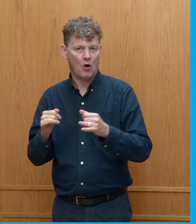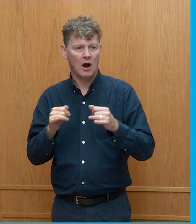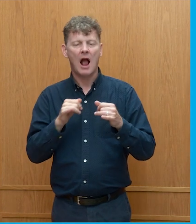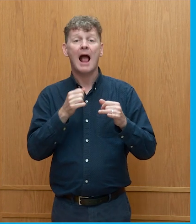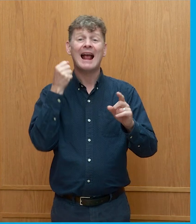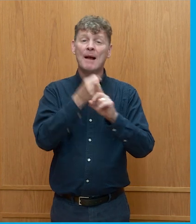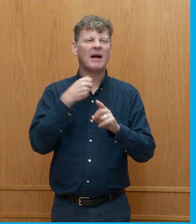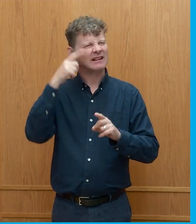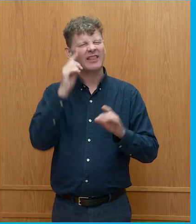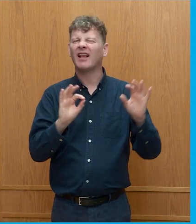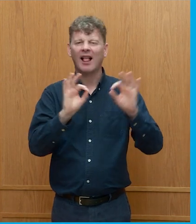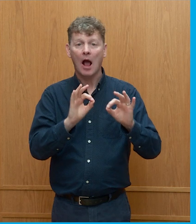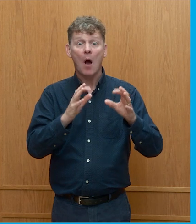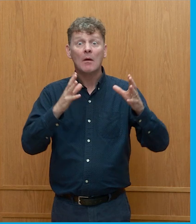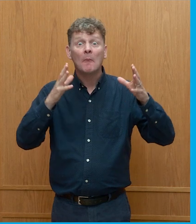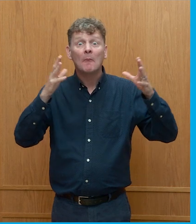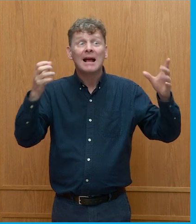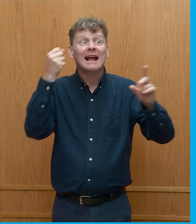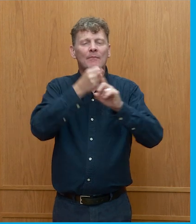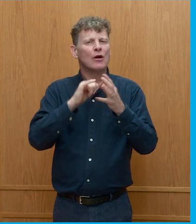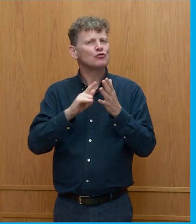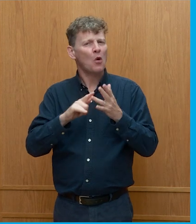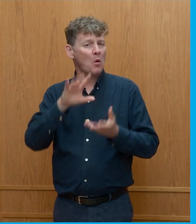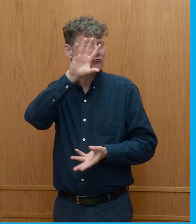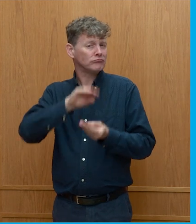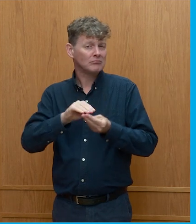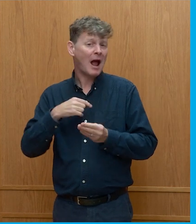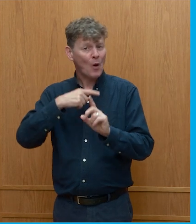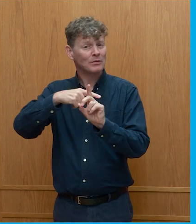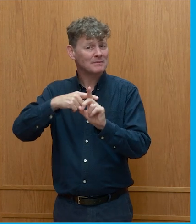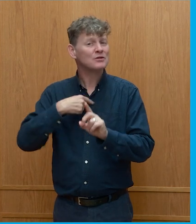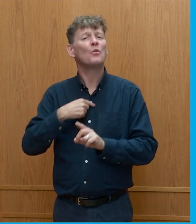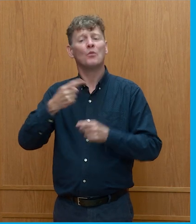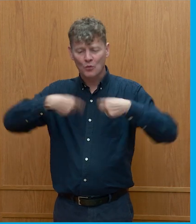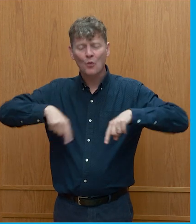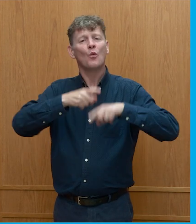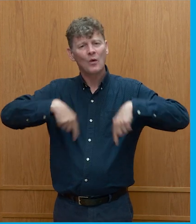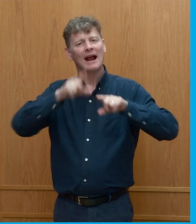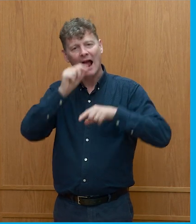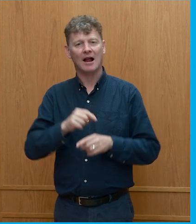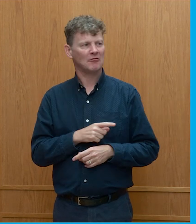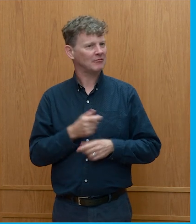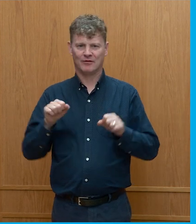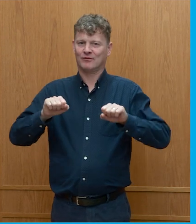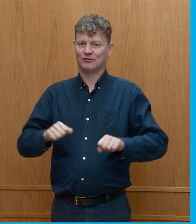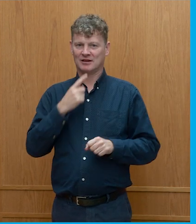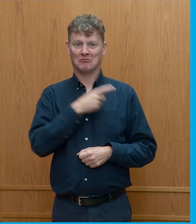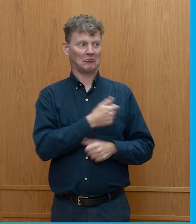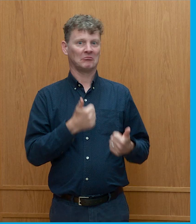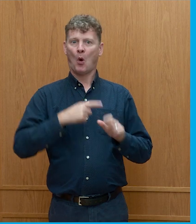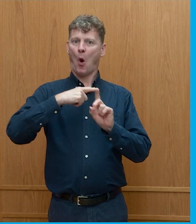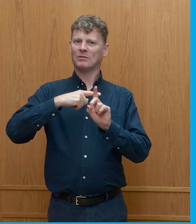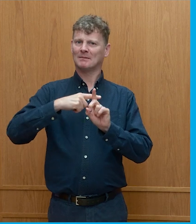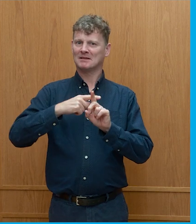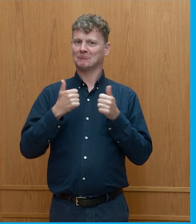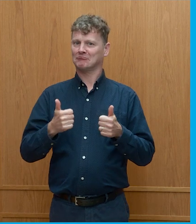impact. So I'm optimistic about what we can do. It started off with some optimism, so that's a good place to be.